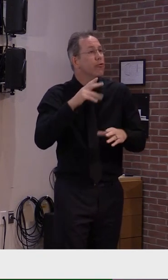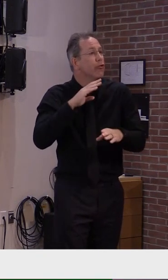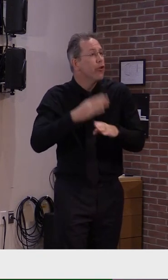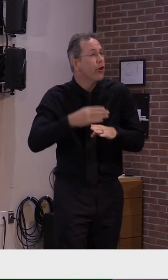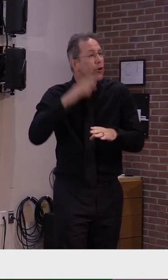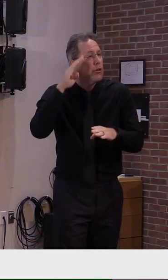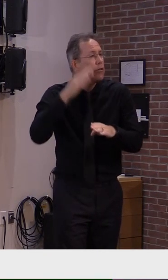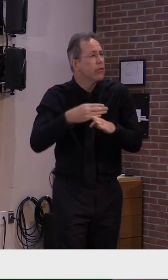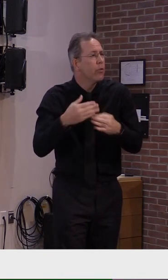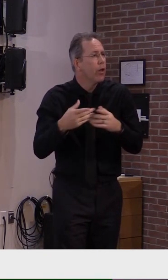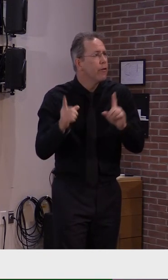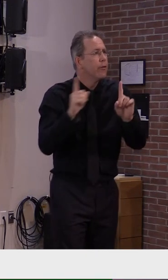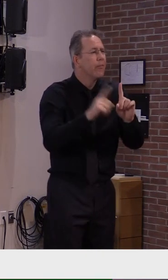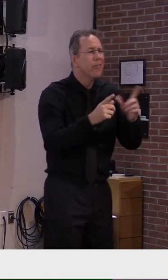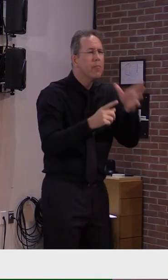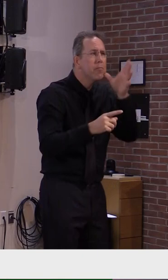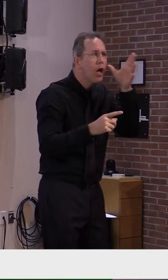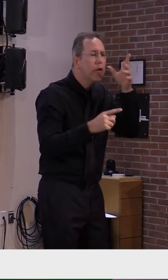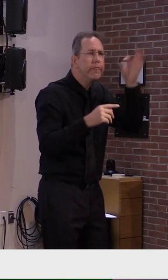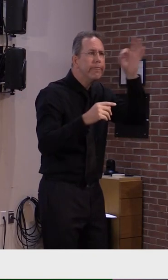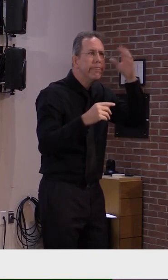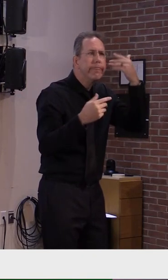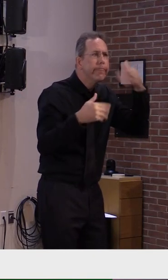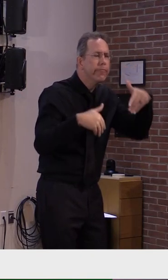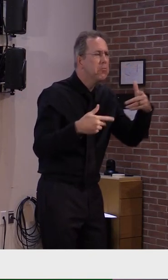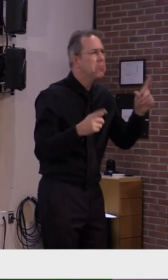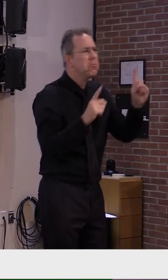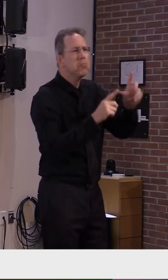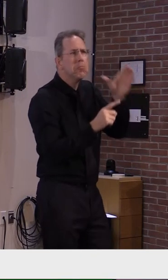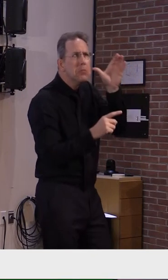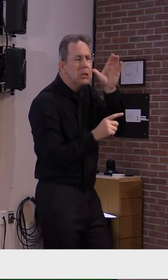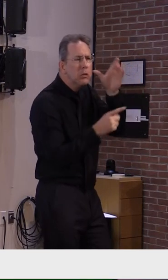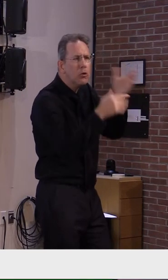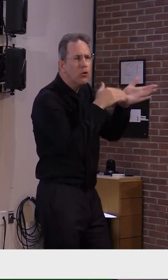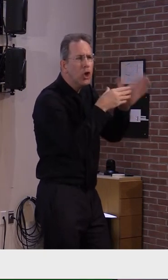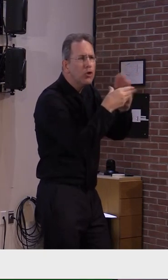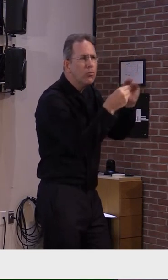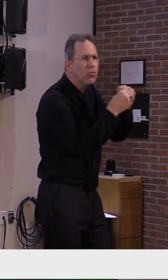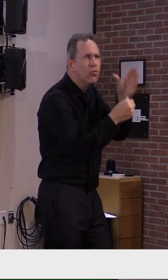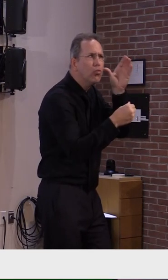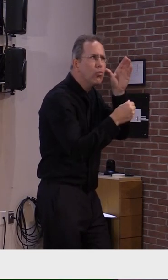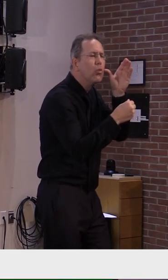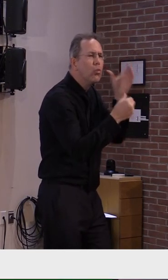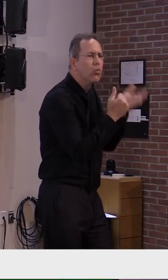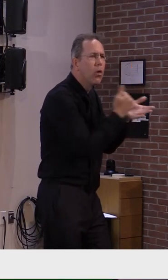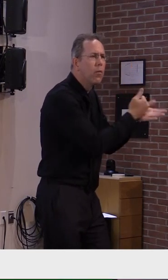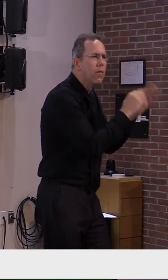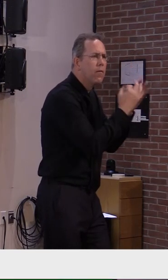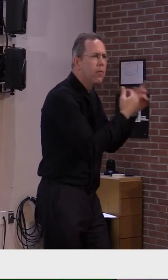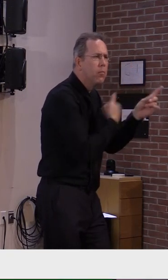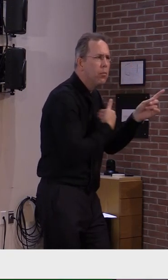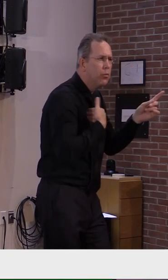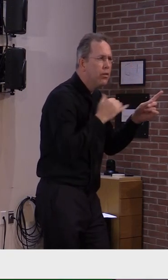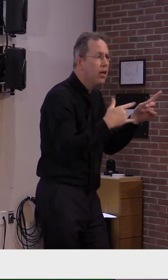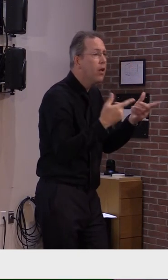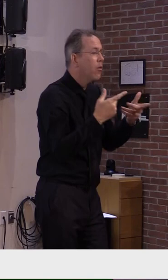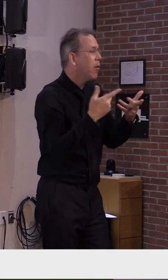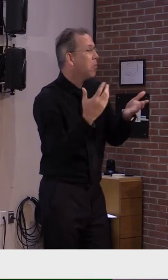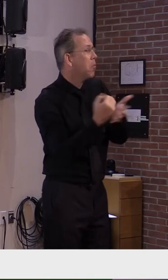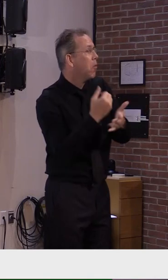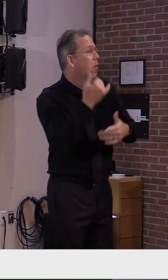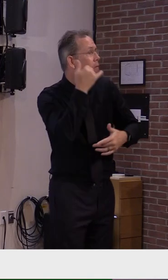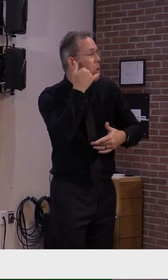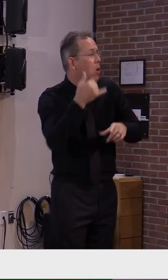phone. For all permitted visitors entering the hospital, those that are permitted to visit the hospital,